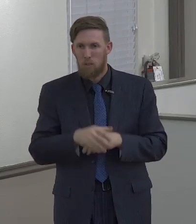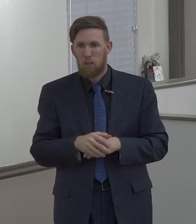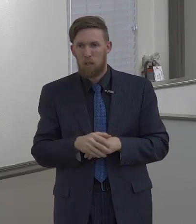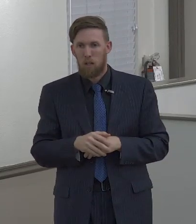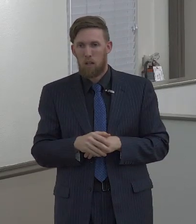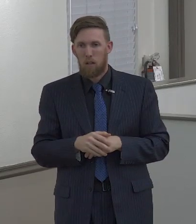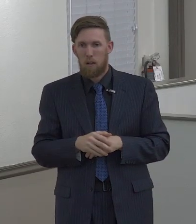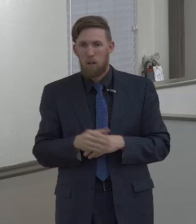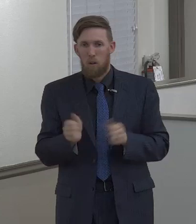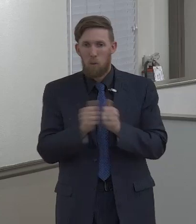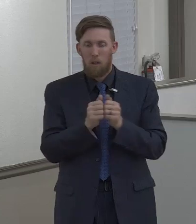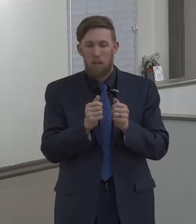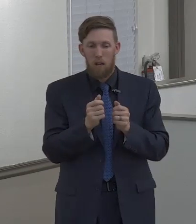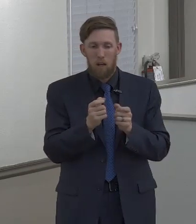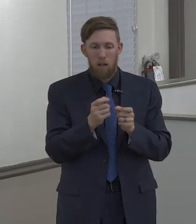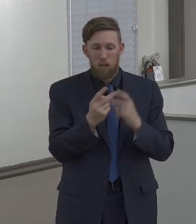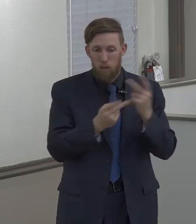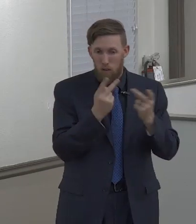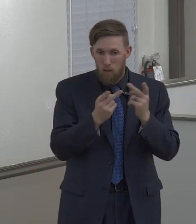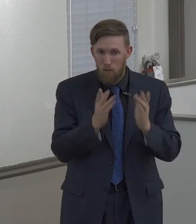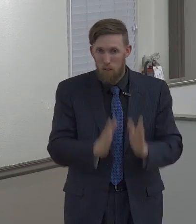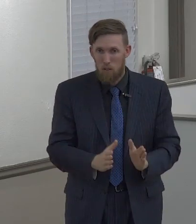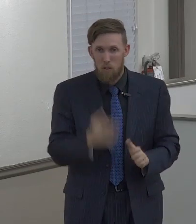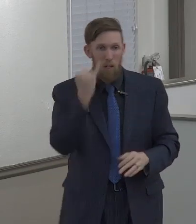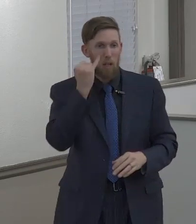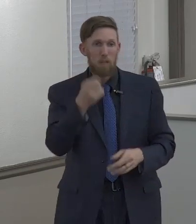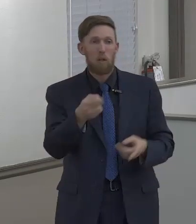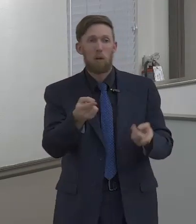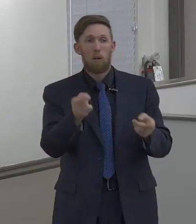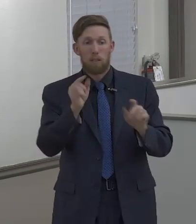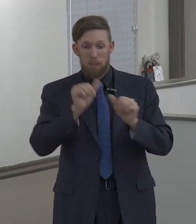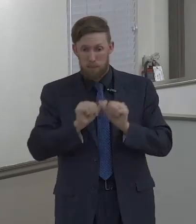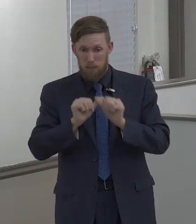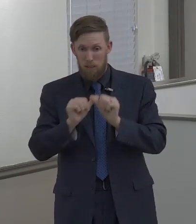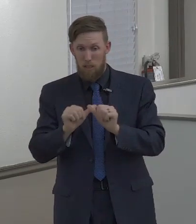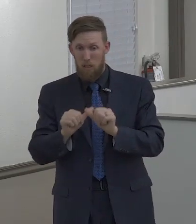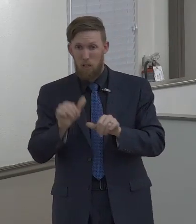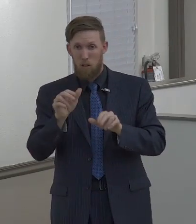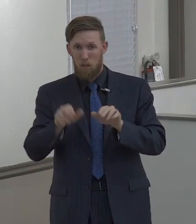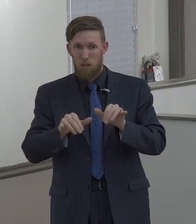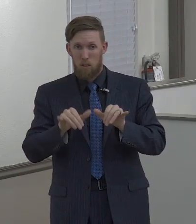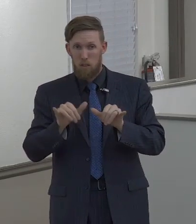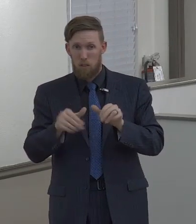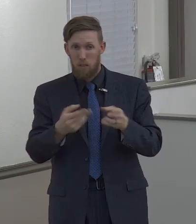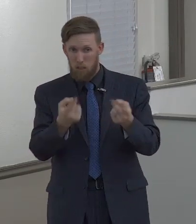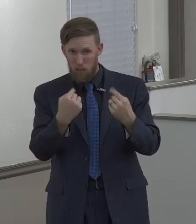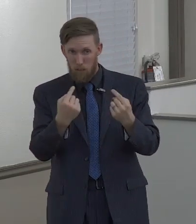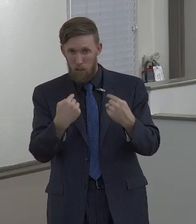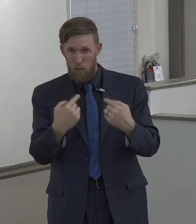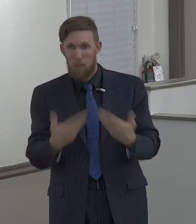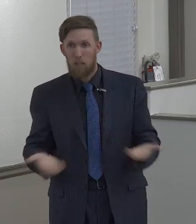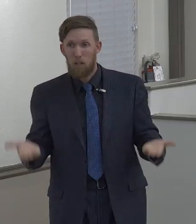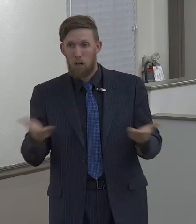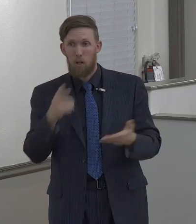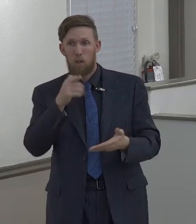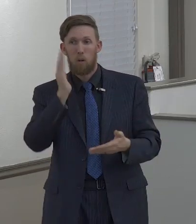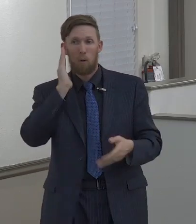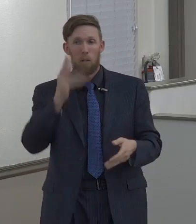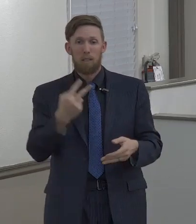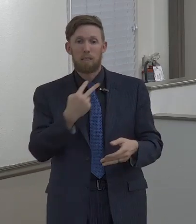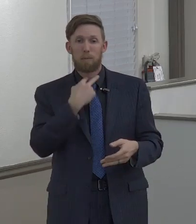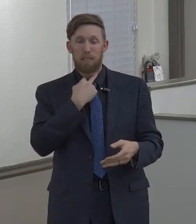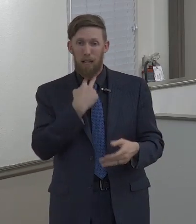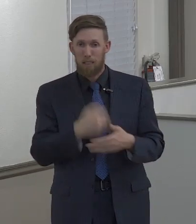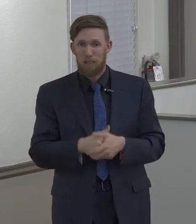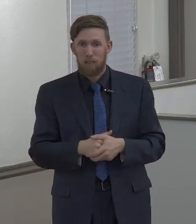don't we, that as visitors come, if you keep coming you're going to stick around. If you keep coming before long you're going to stick.